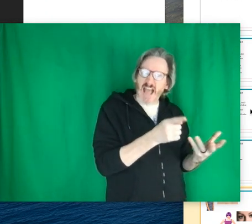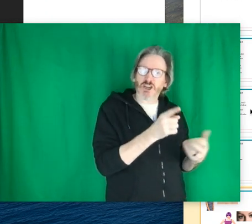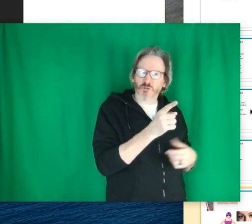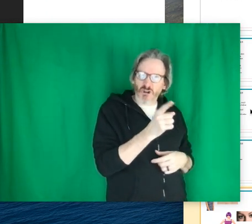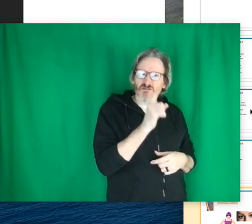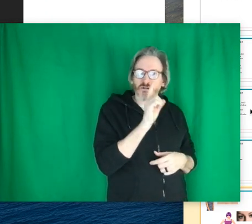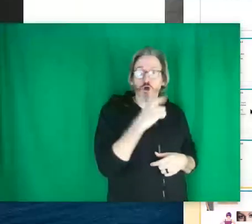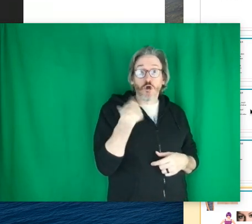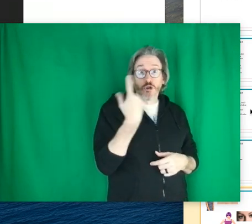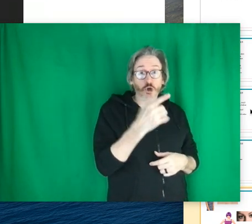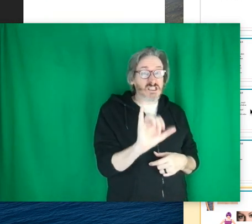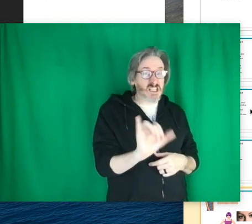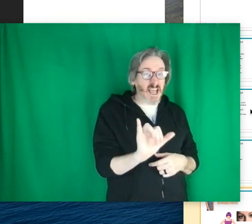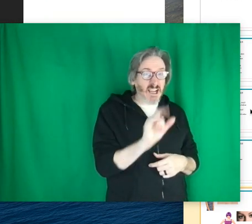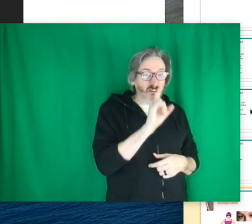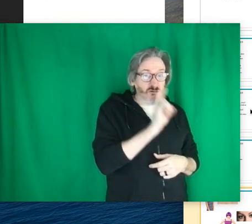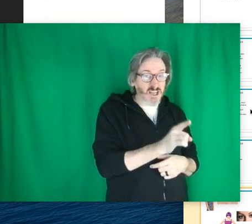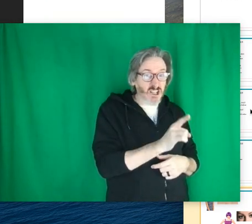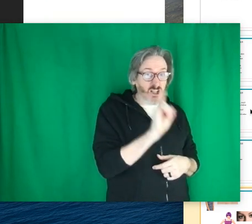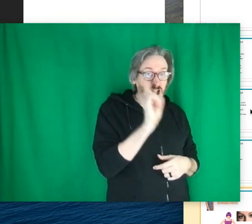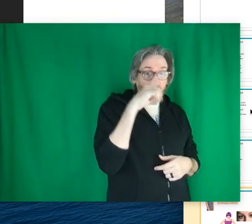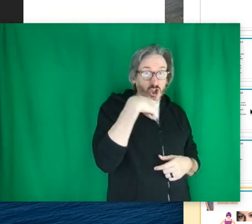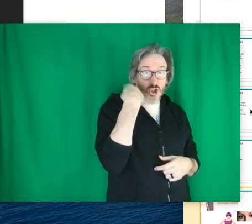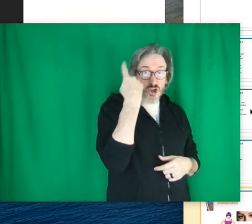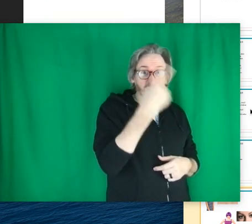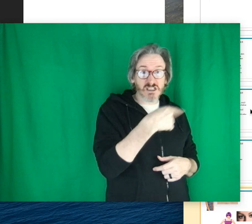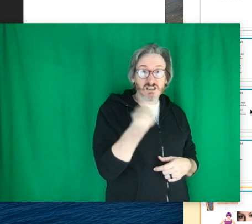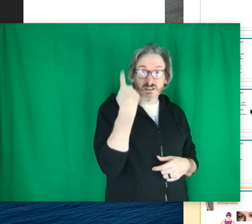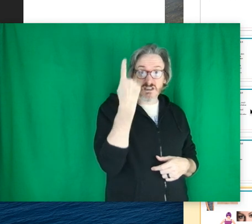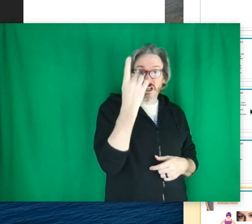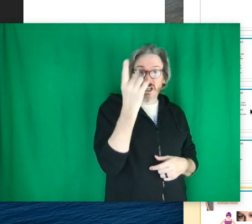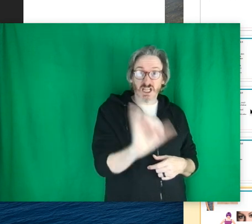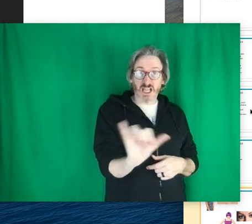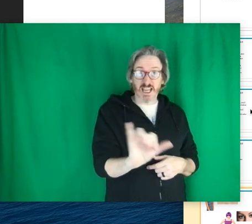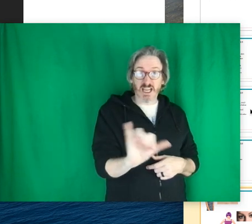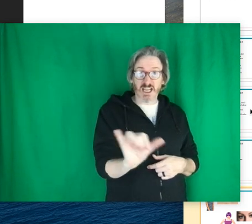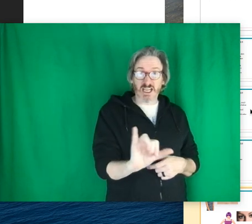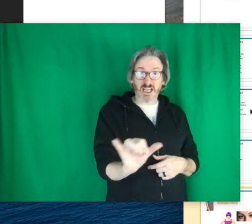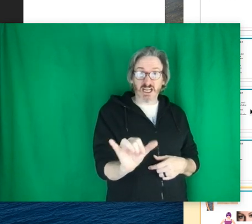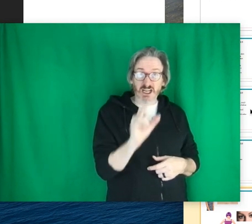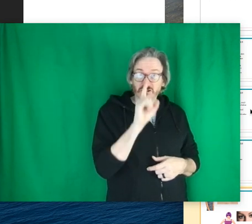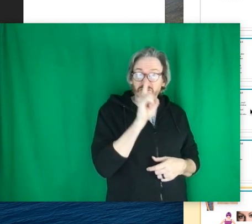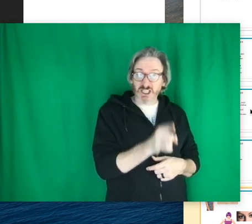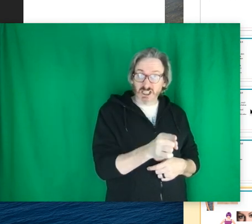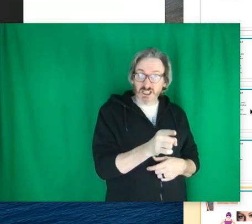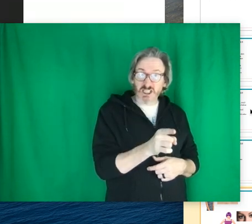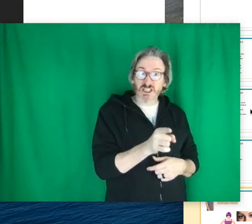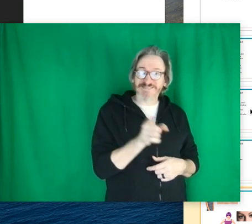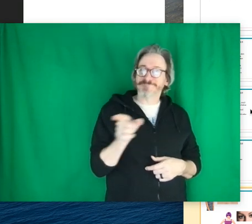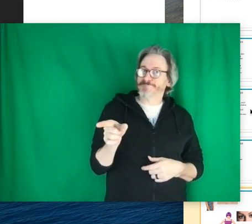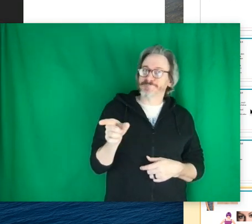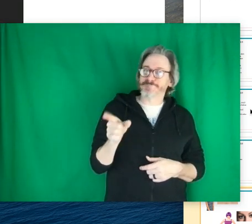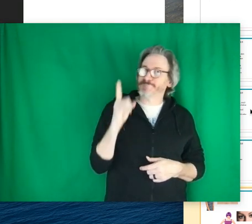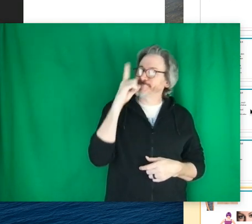Looks natural. Looks like real. Looks like real.